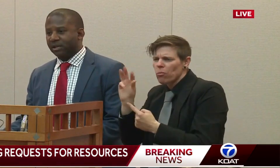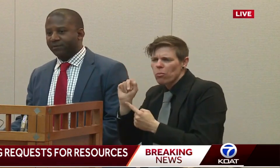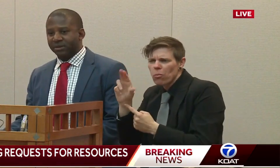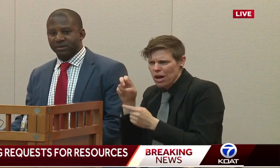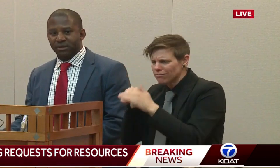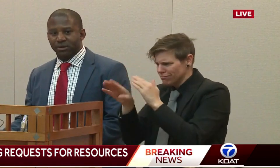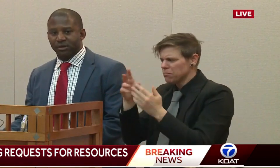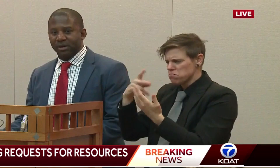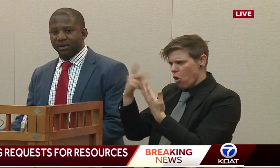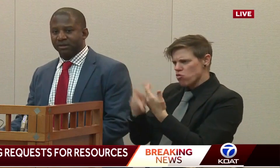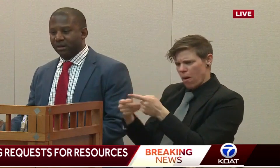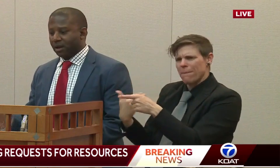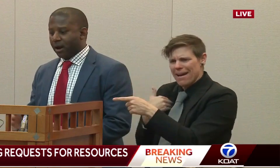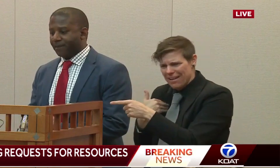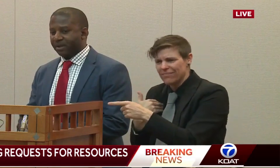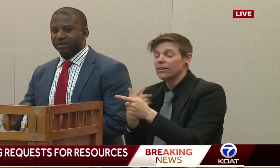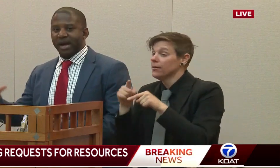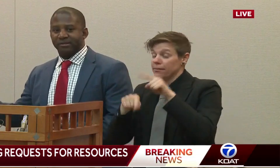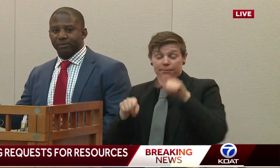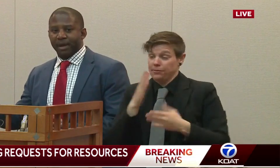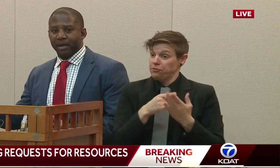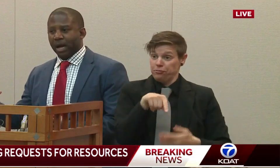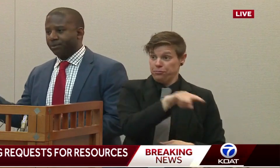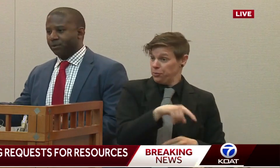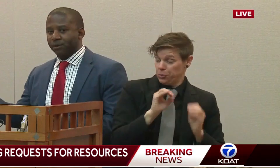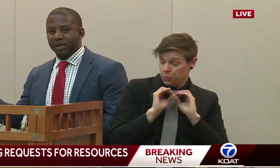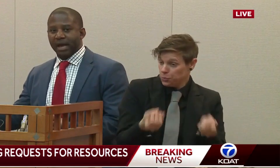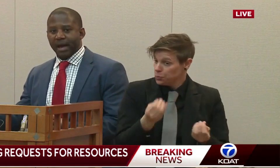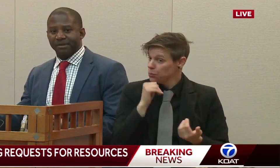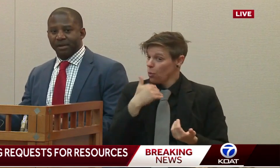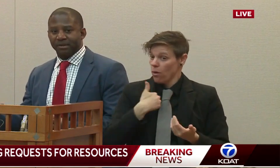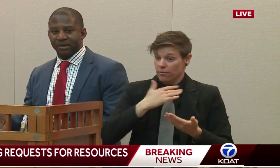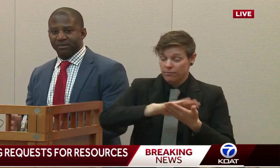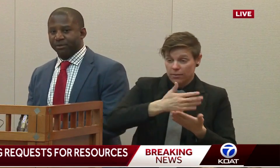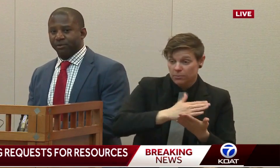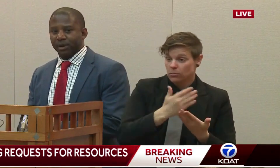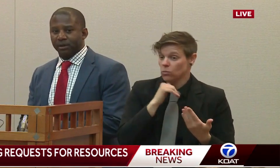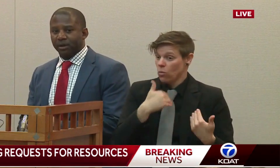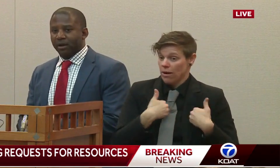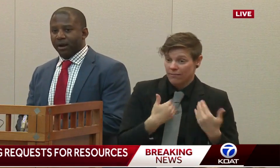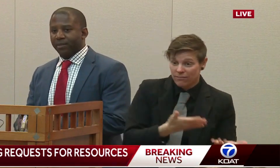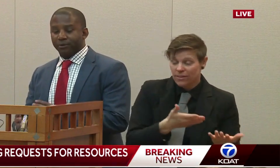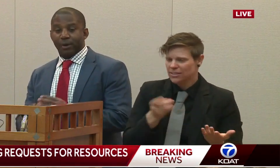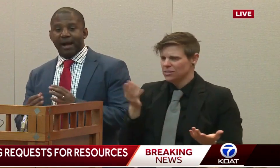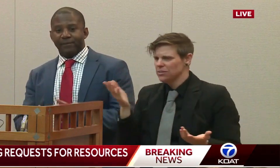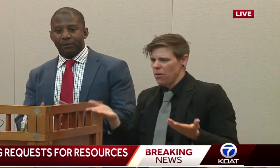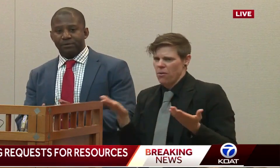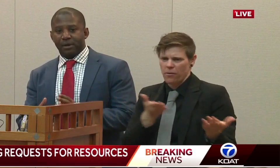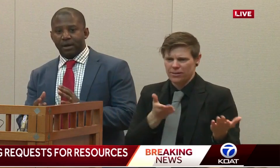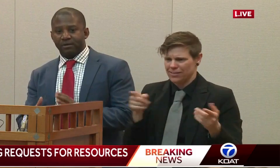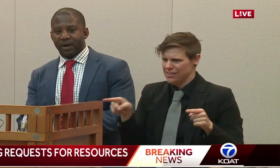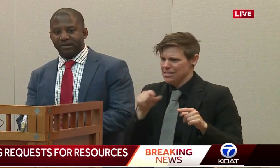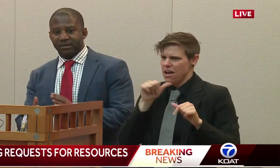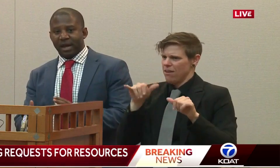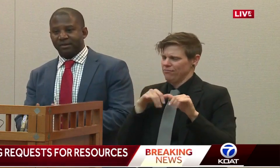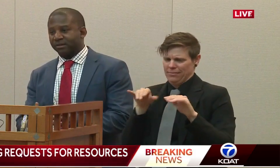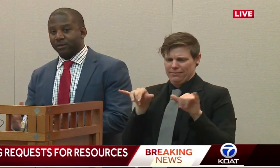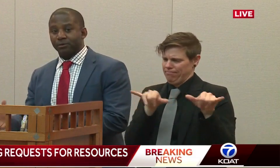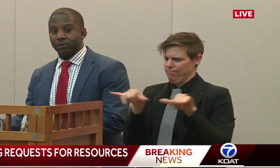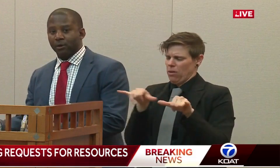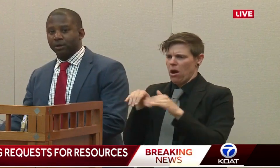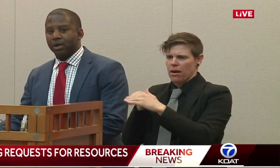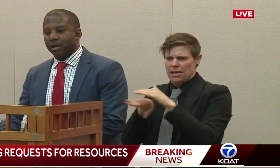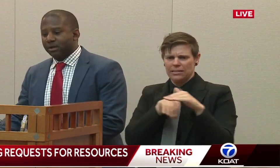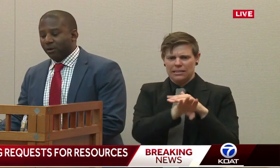any of these decisions is exacerbate opportunity gaps that exist between those who have those devices and